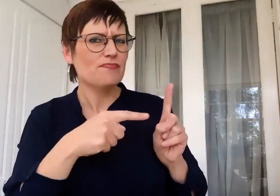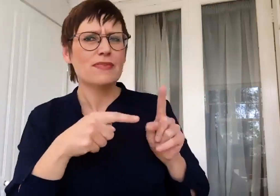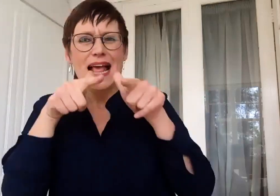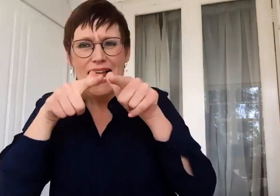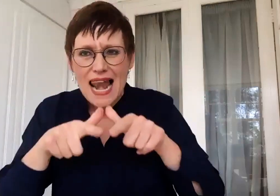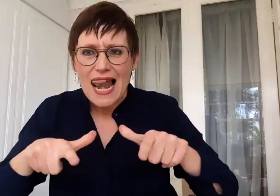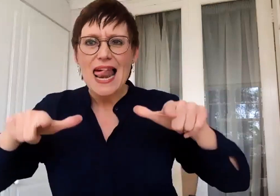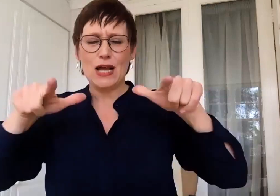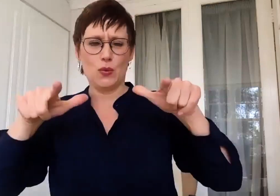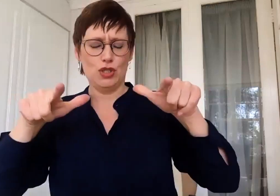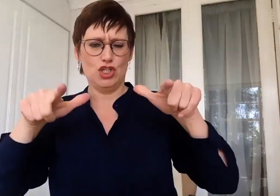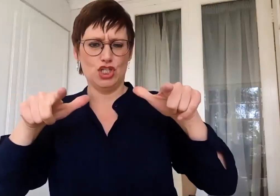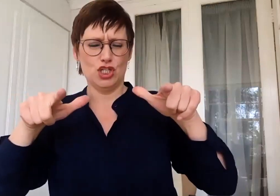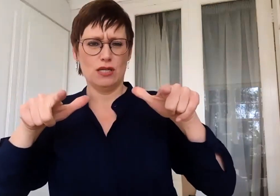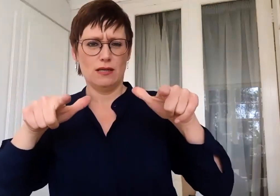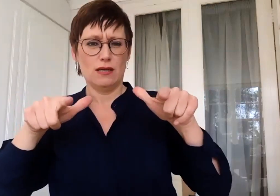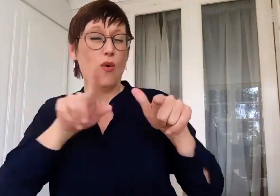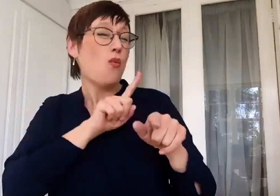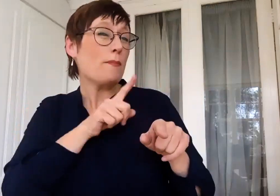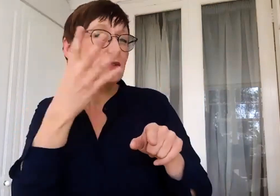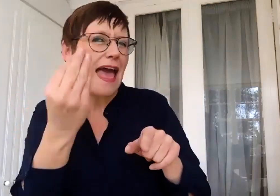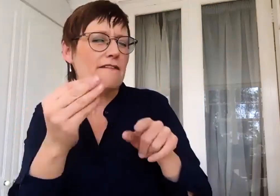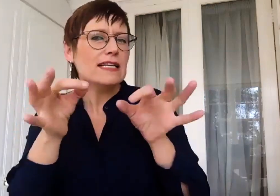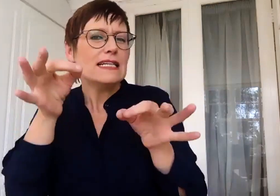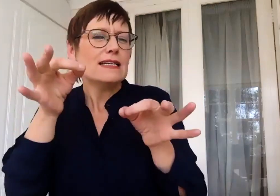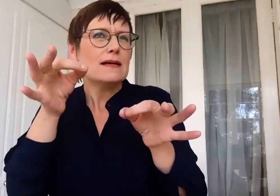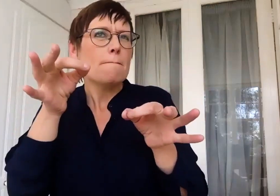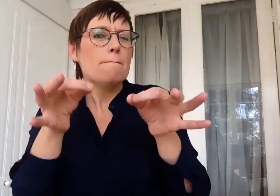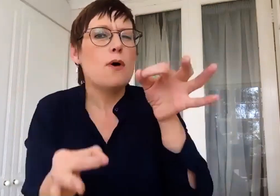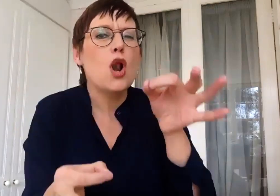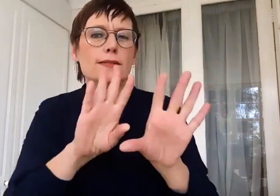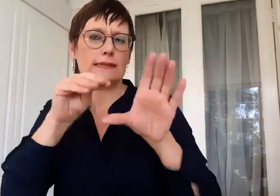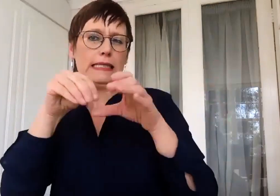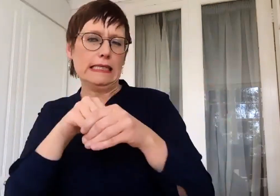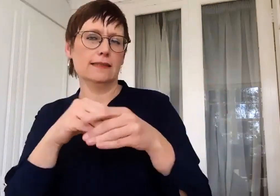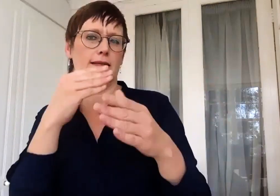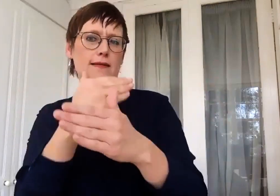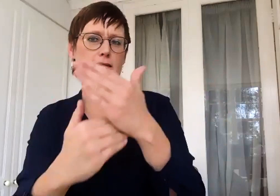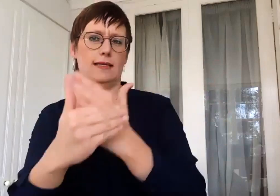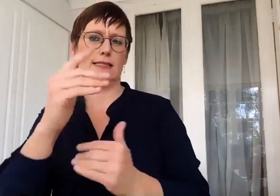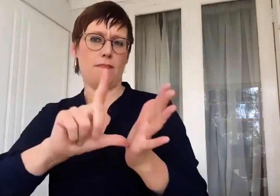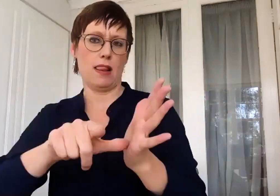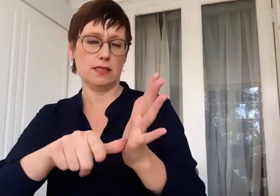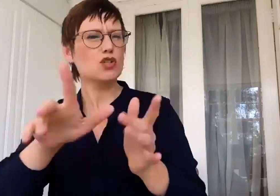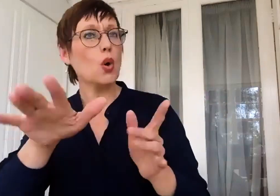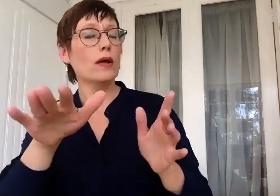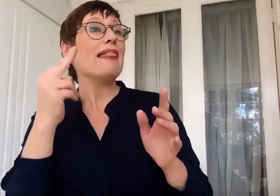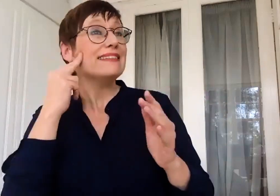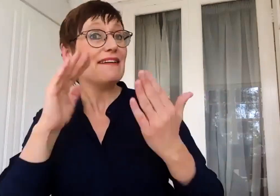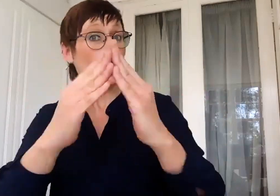their terminology and their politics in relation to disability. Is being deaf seen as and experienced as a disability?